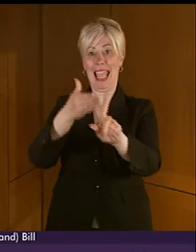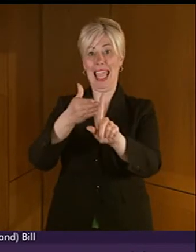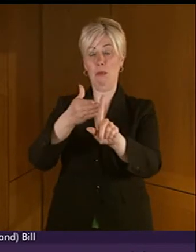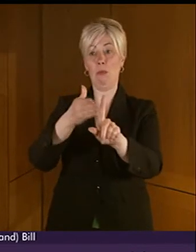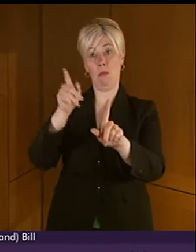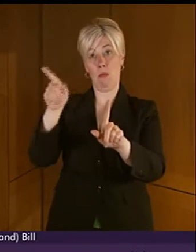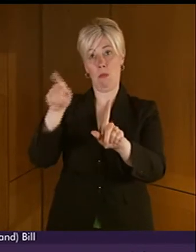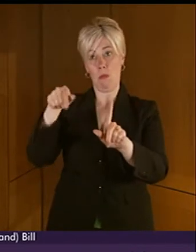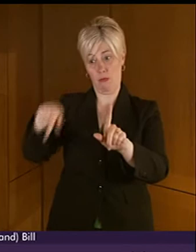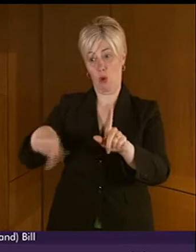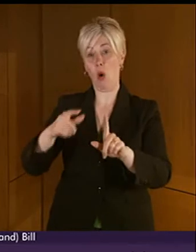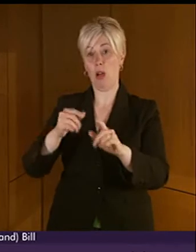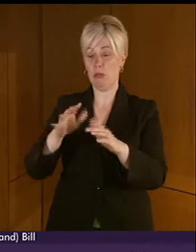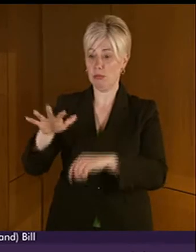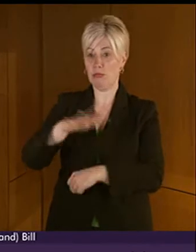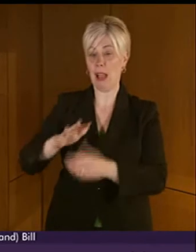manifesto.